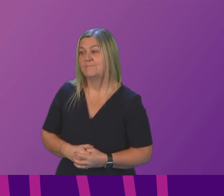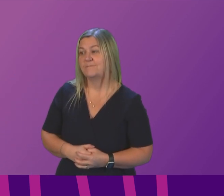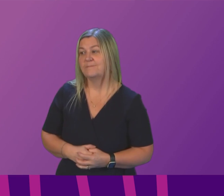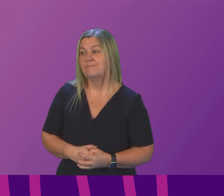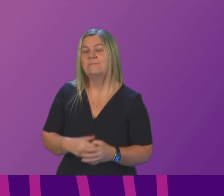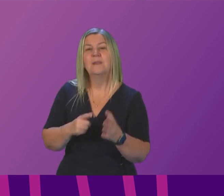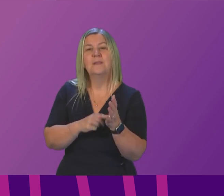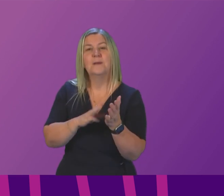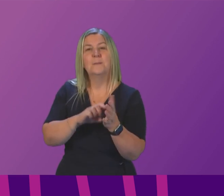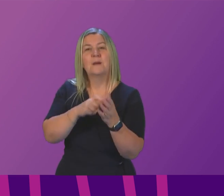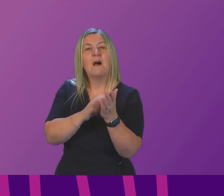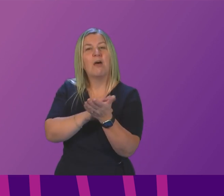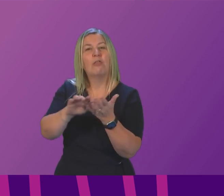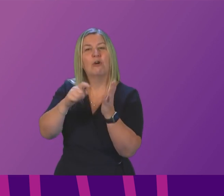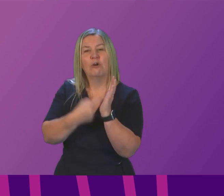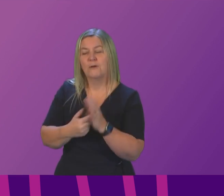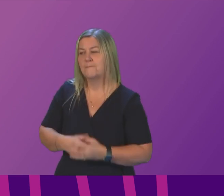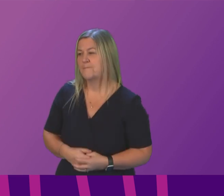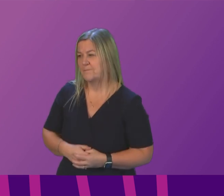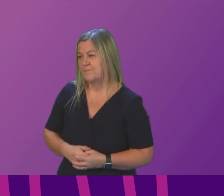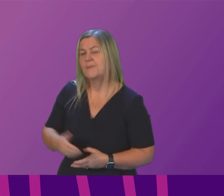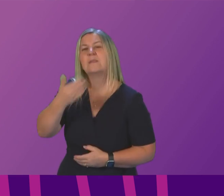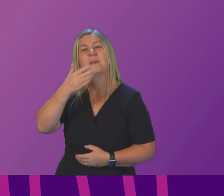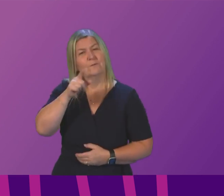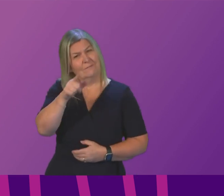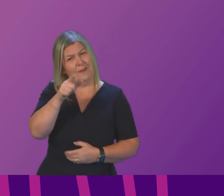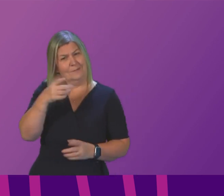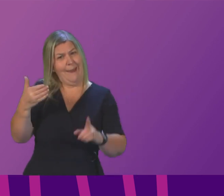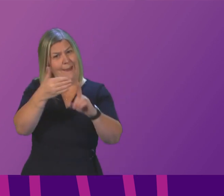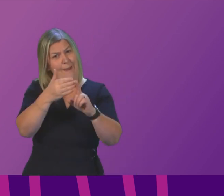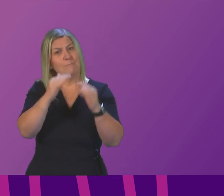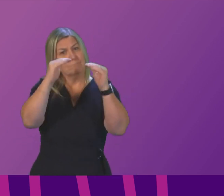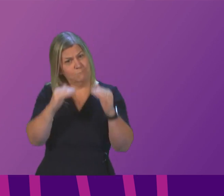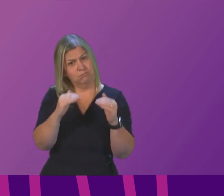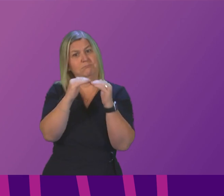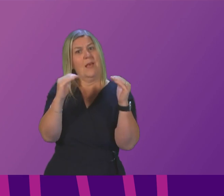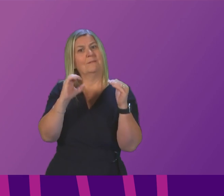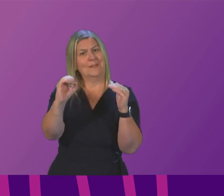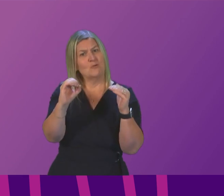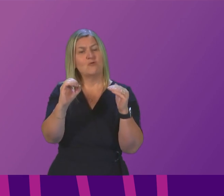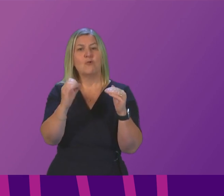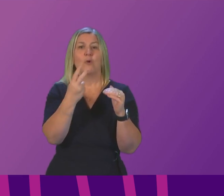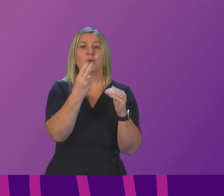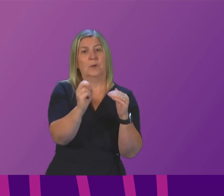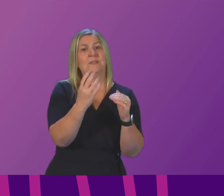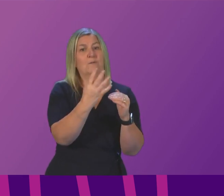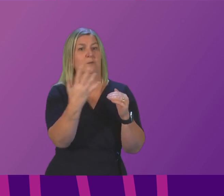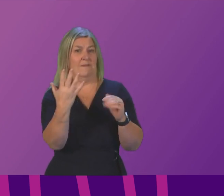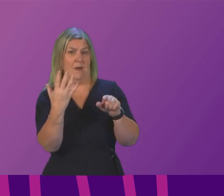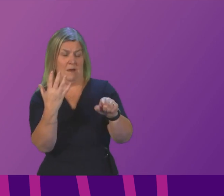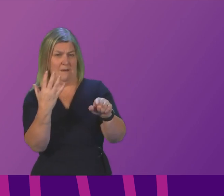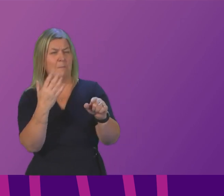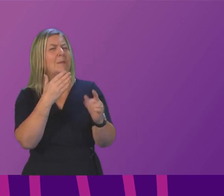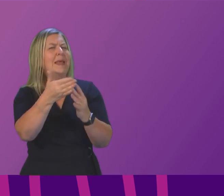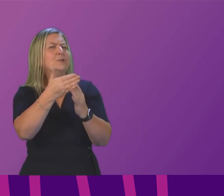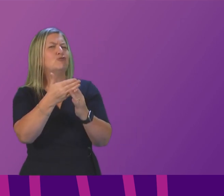Thank you for signing off so the meeting our net zero target about 2045 requires us to hit the interim target in 2030 it was